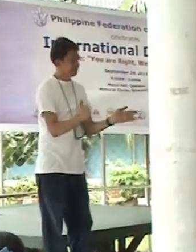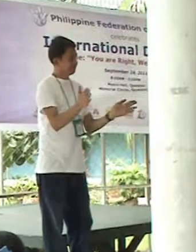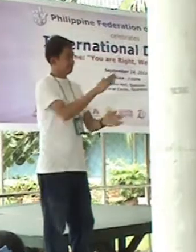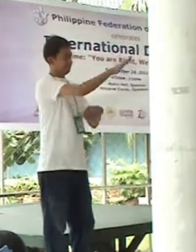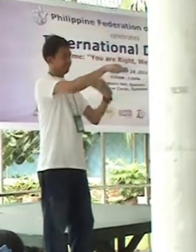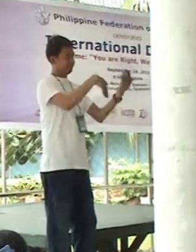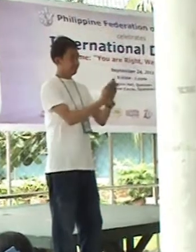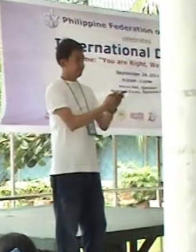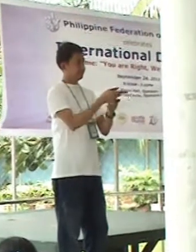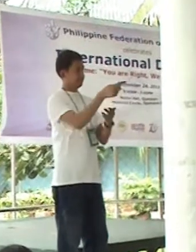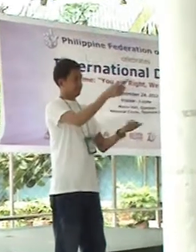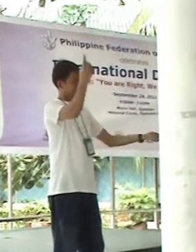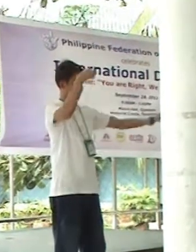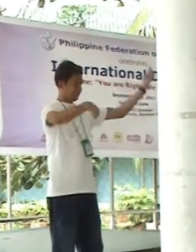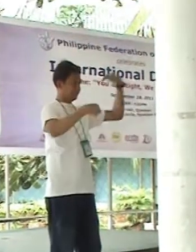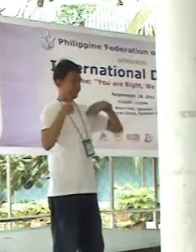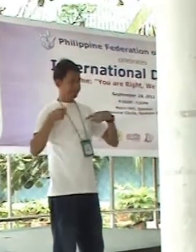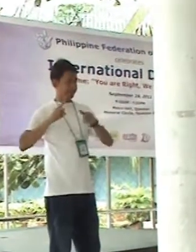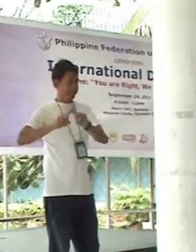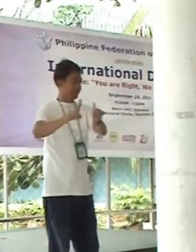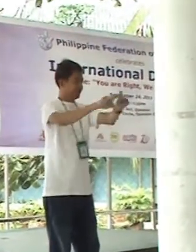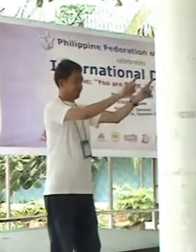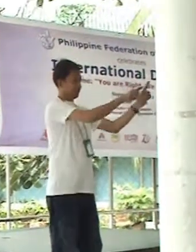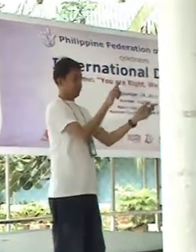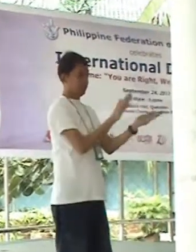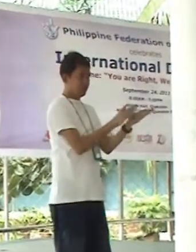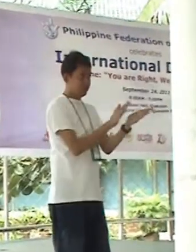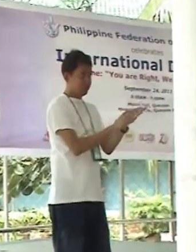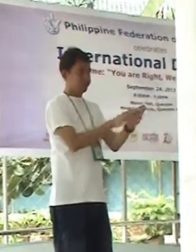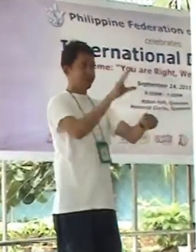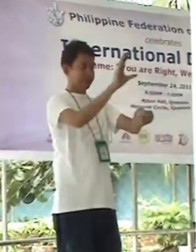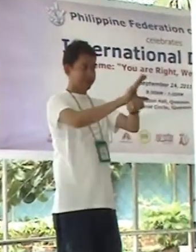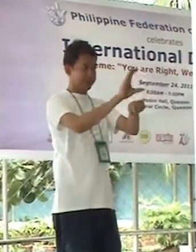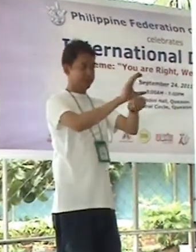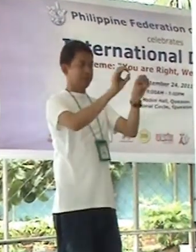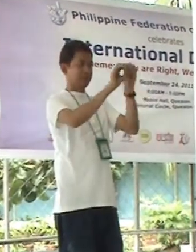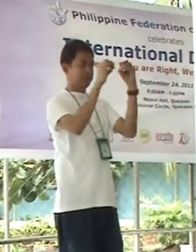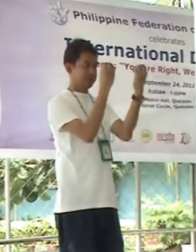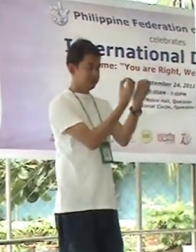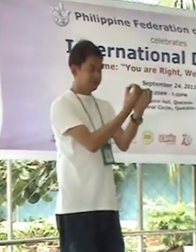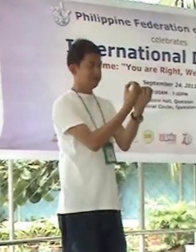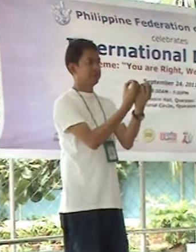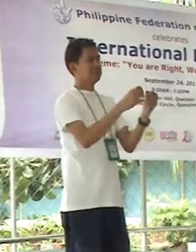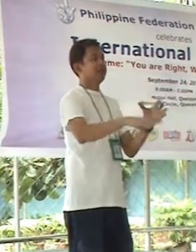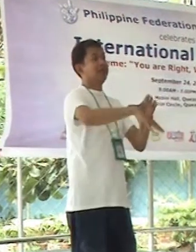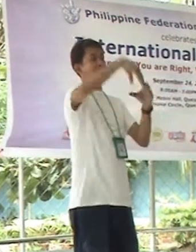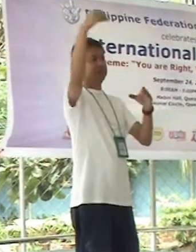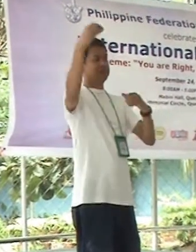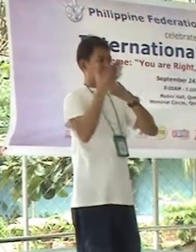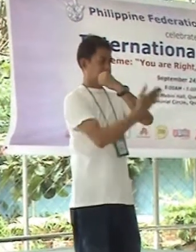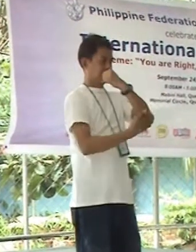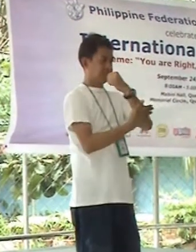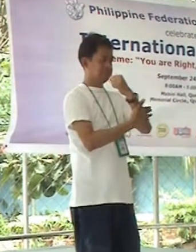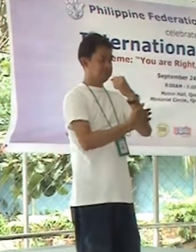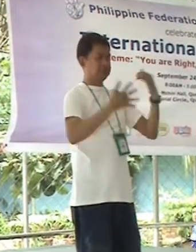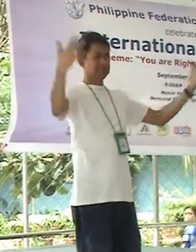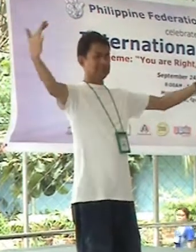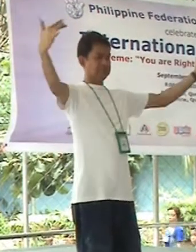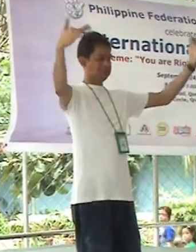So yung encourage ko lahat, nasa ay nakumunta dito. Kahit na ibang school, churches, or even